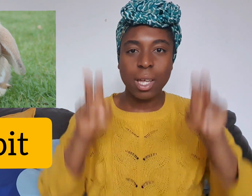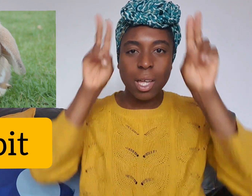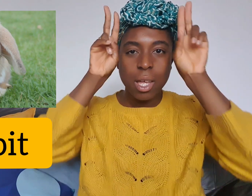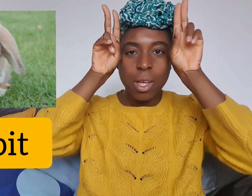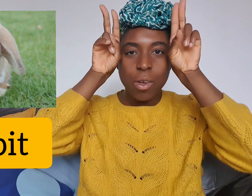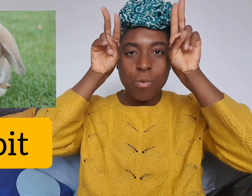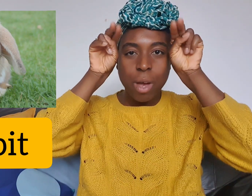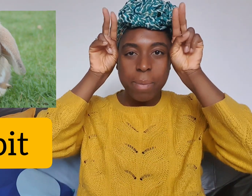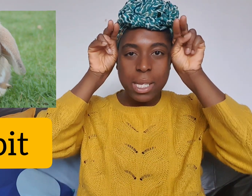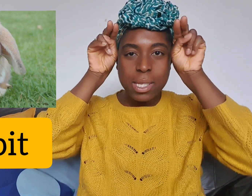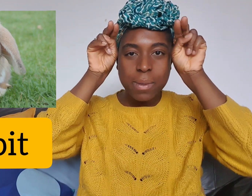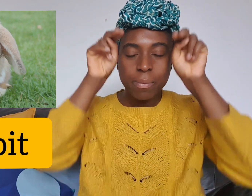Rabbit Rabbit